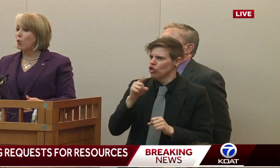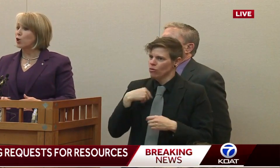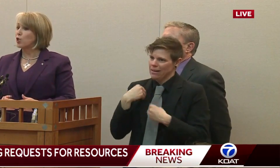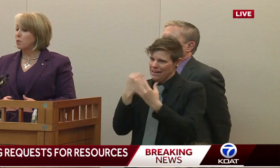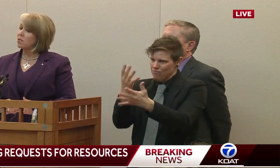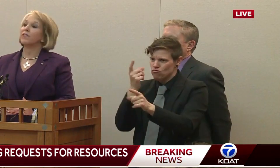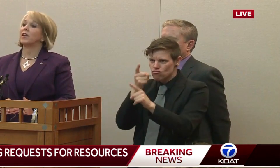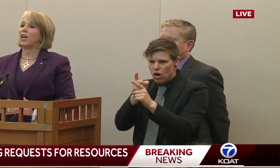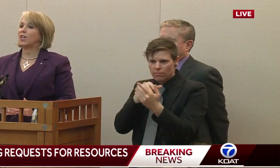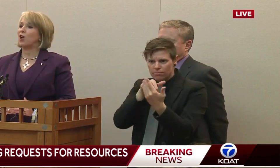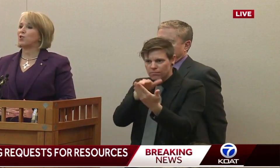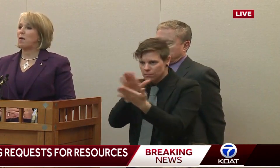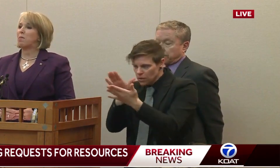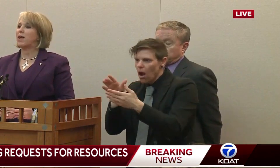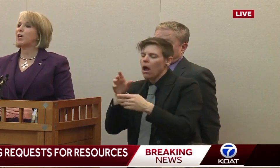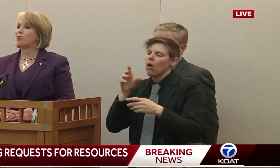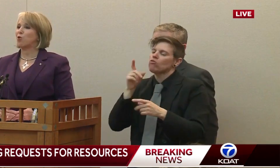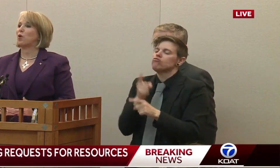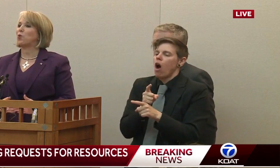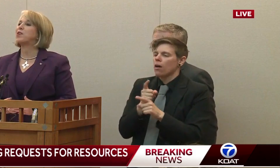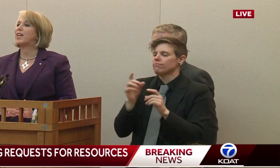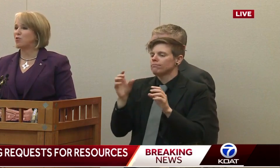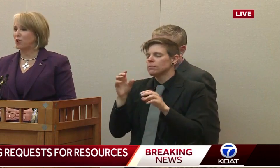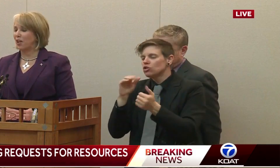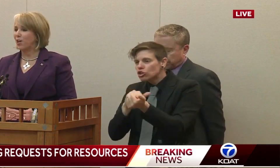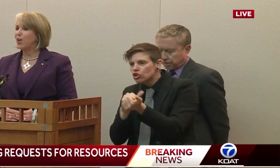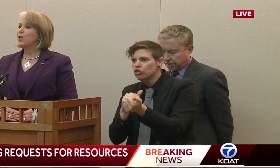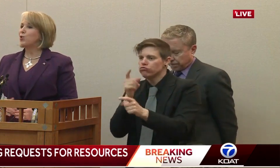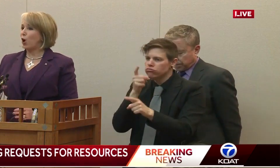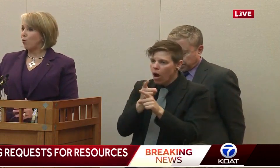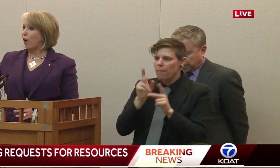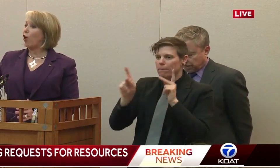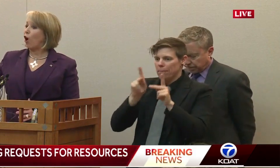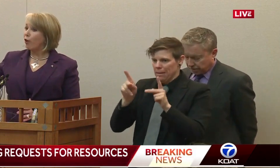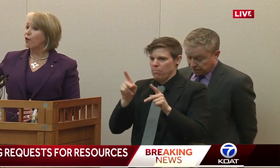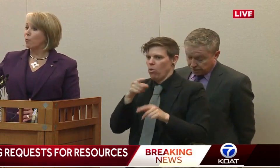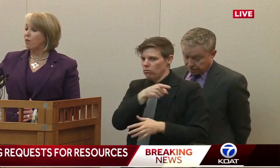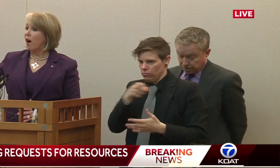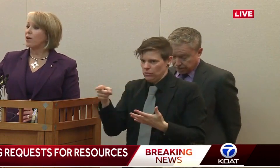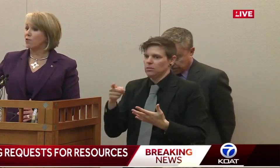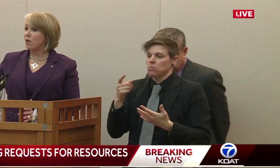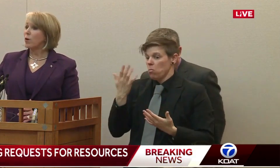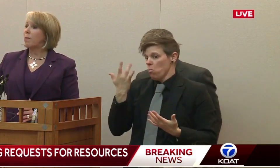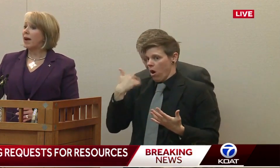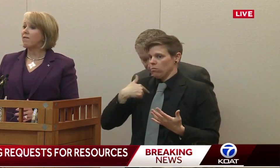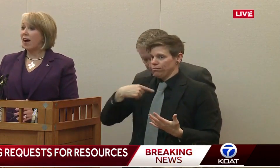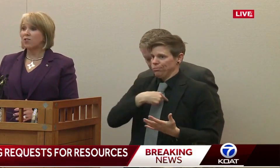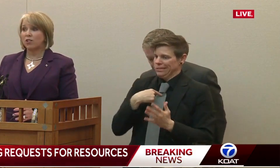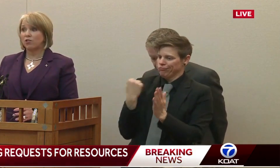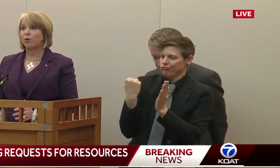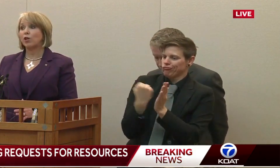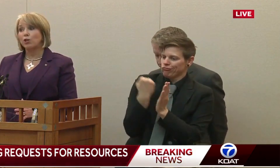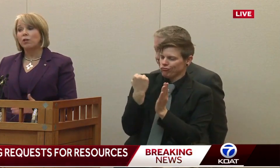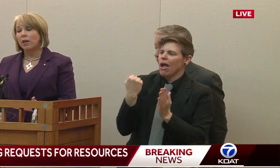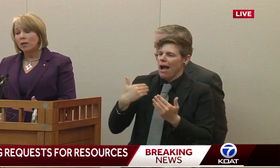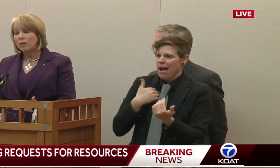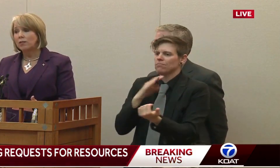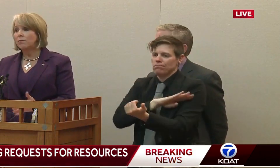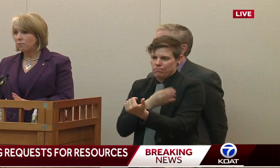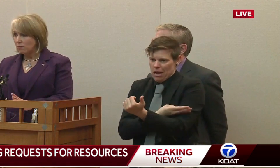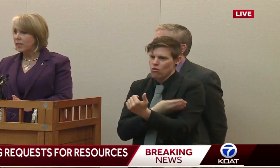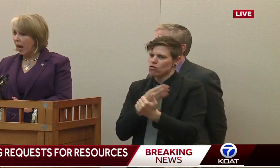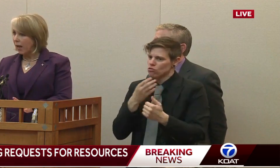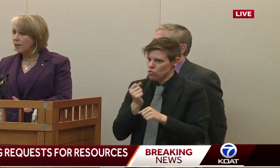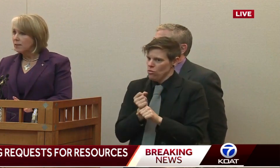in that order specifically, I talked about making sure that we're credentialing. So there are other providers that we may have access to, including